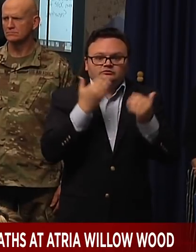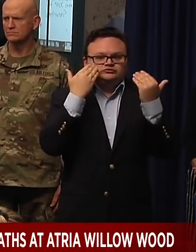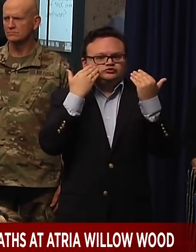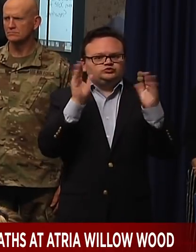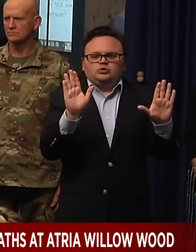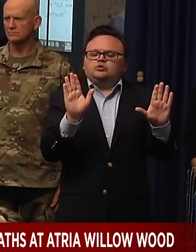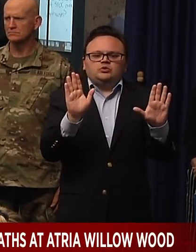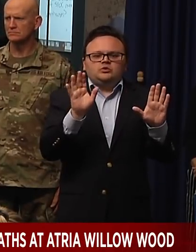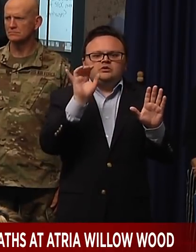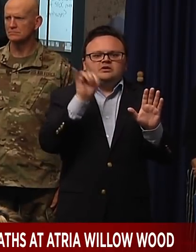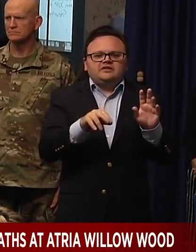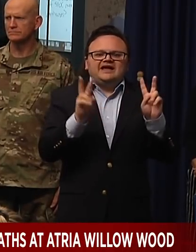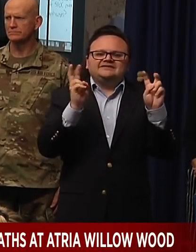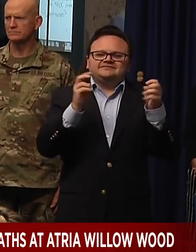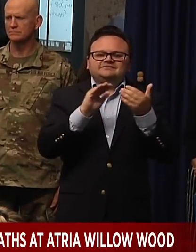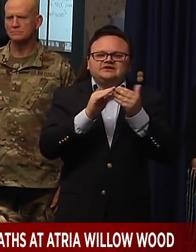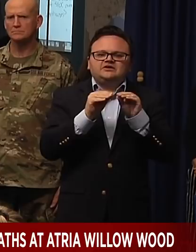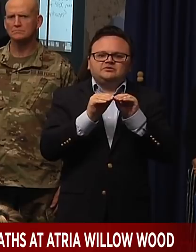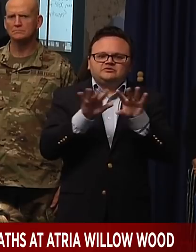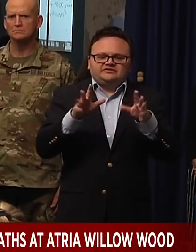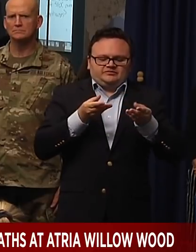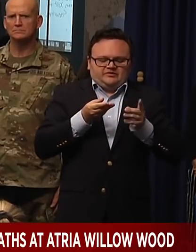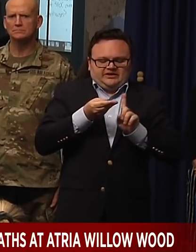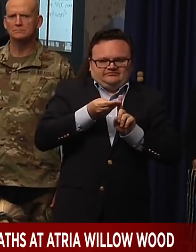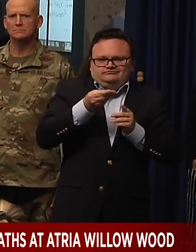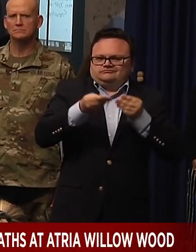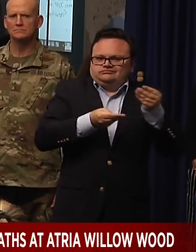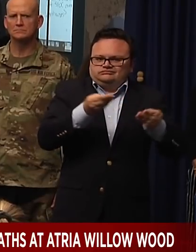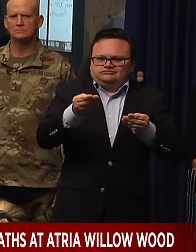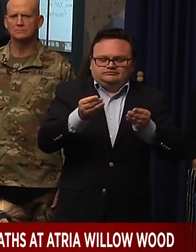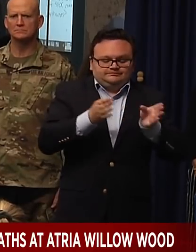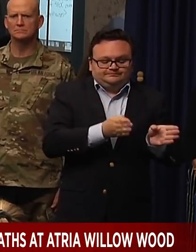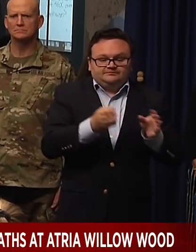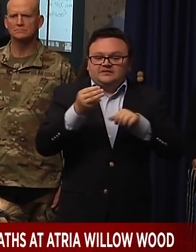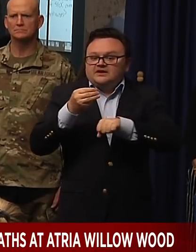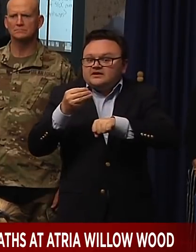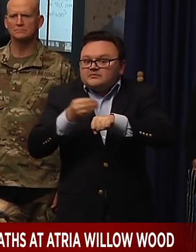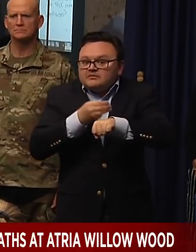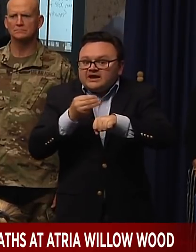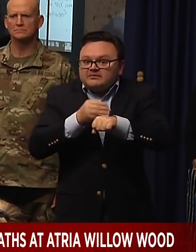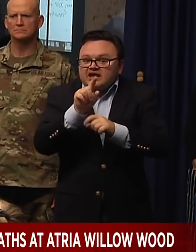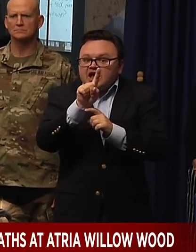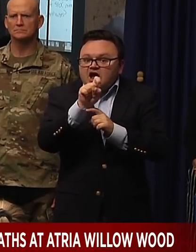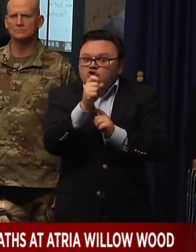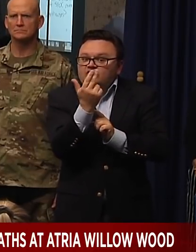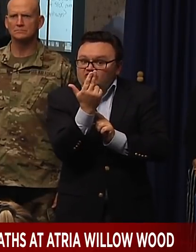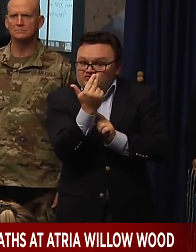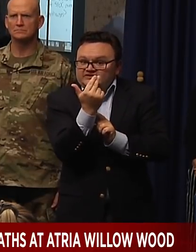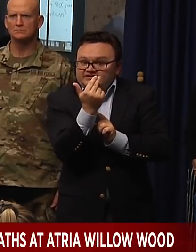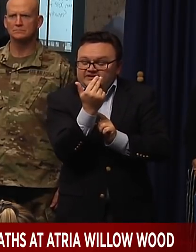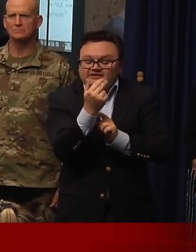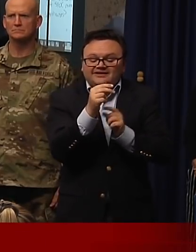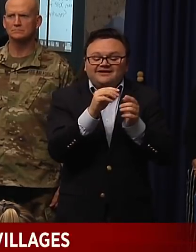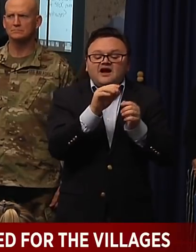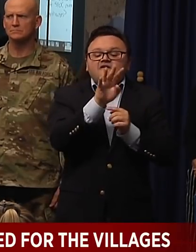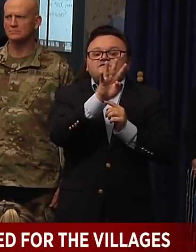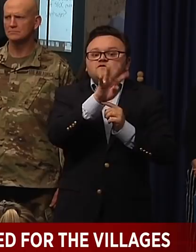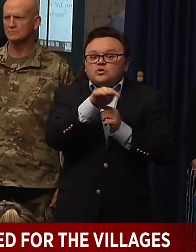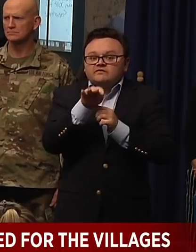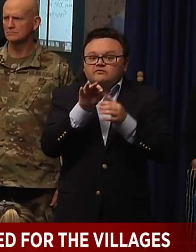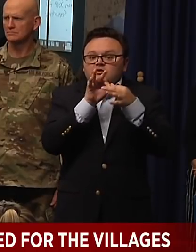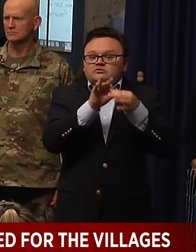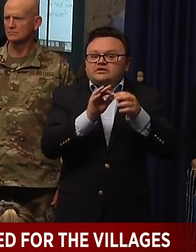you see when you have community spread. Miami-Dade, of the 113, 44 travel-related, and 30 with a known